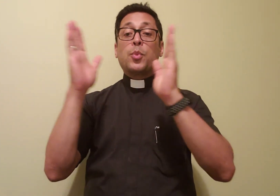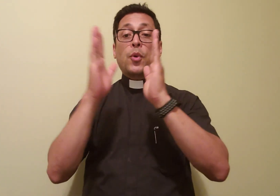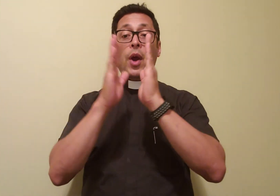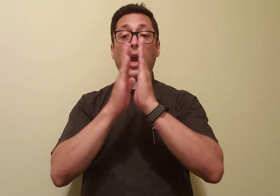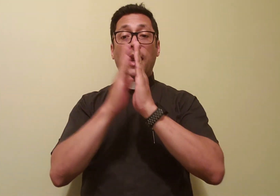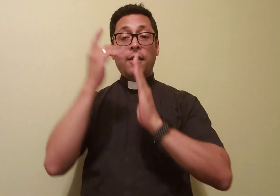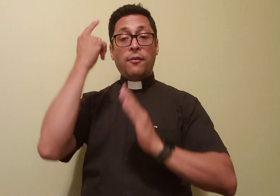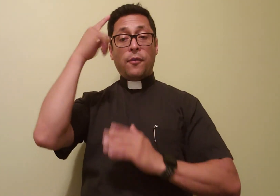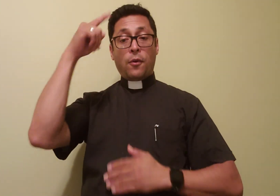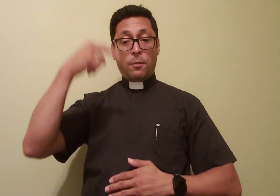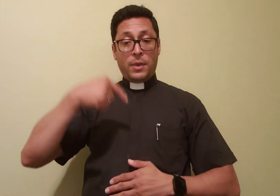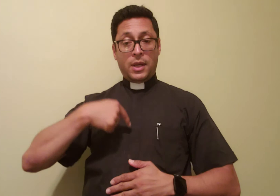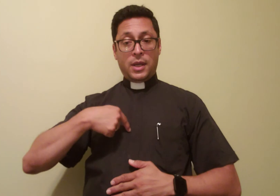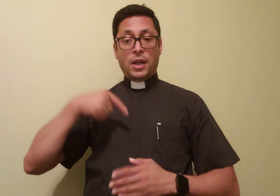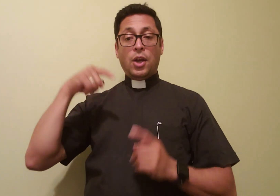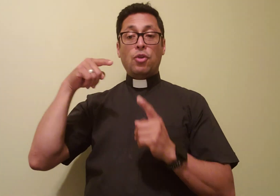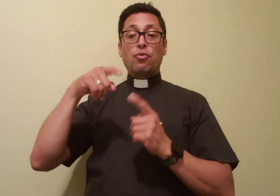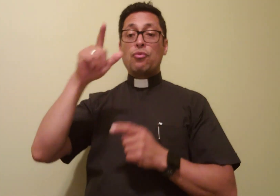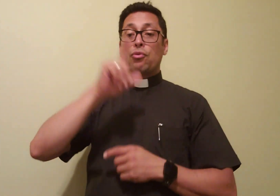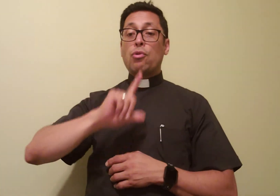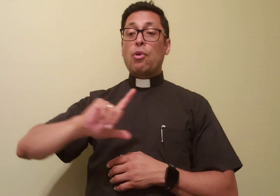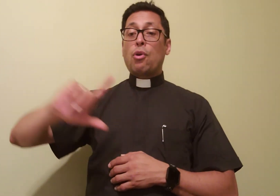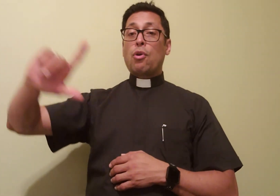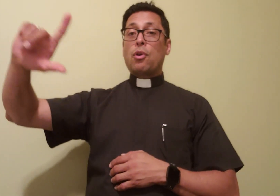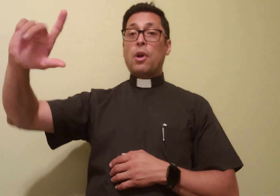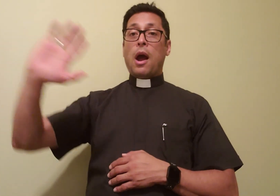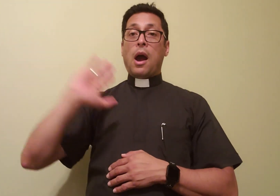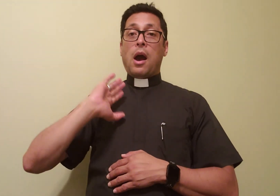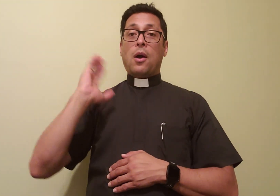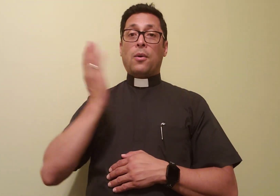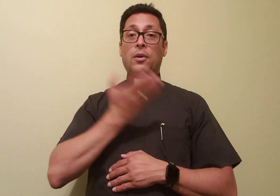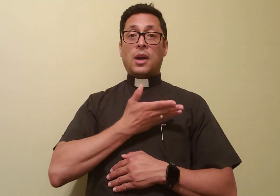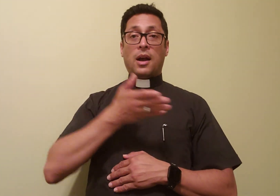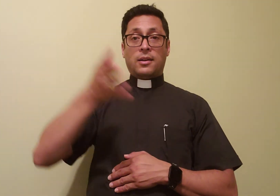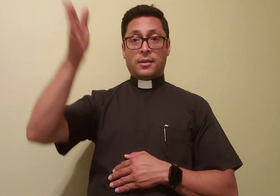to pray for me to the Lord our God.